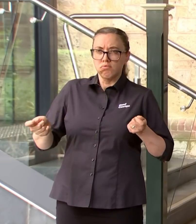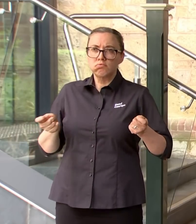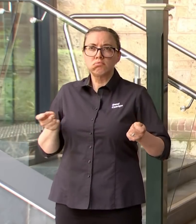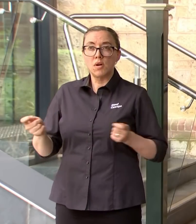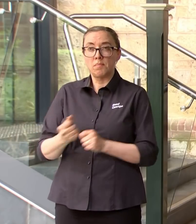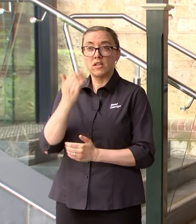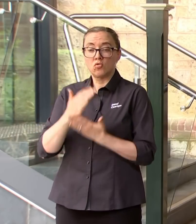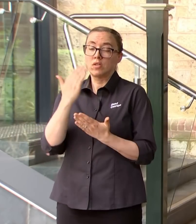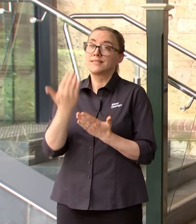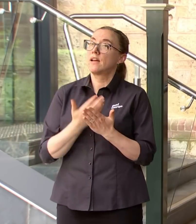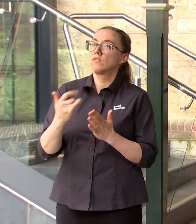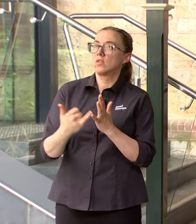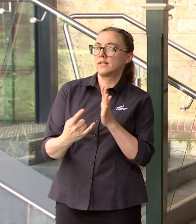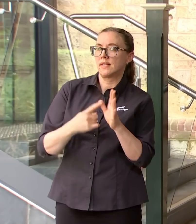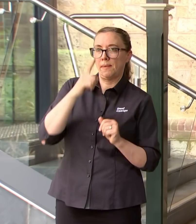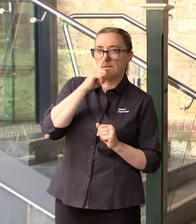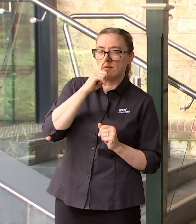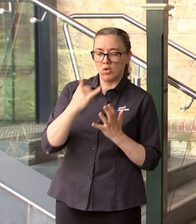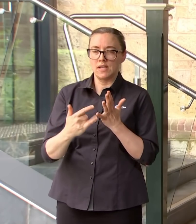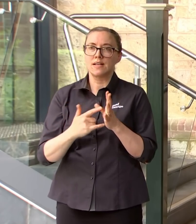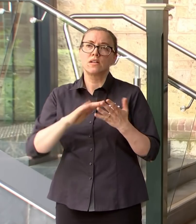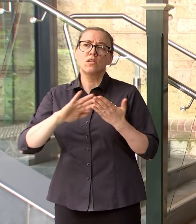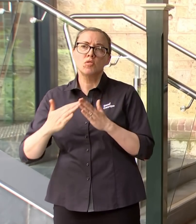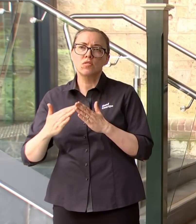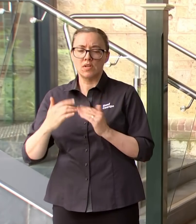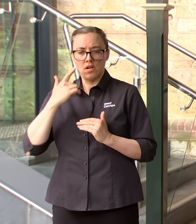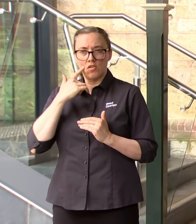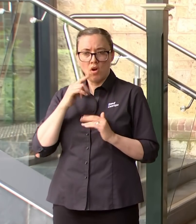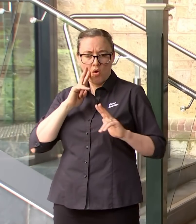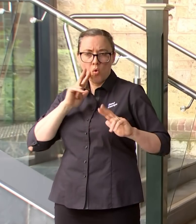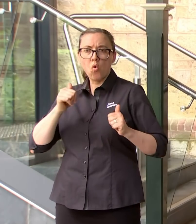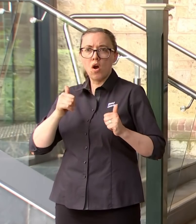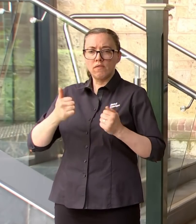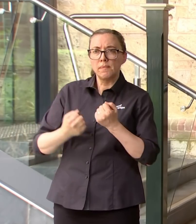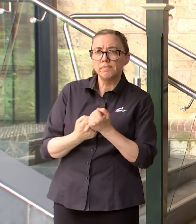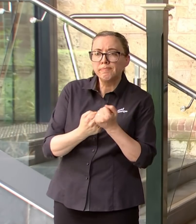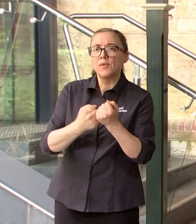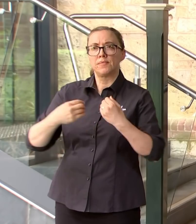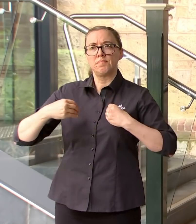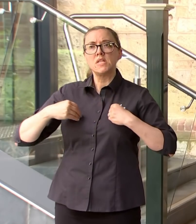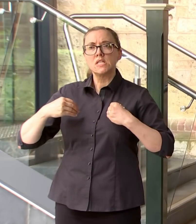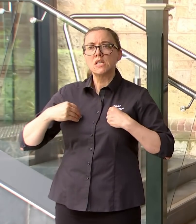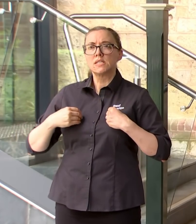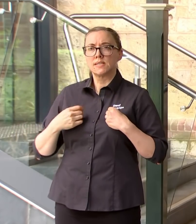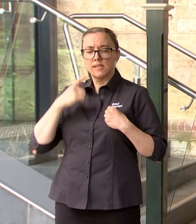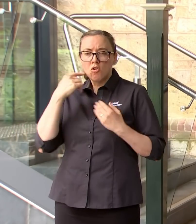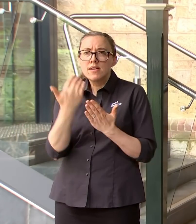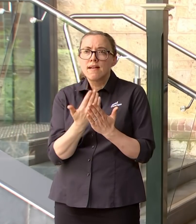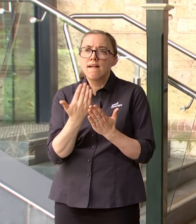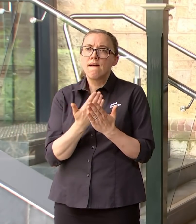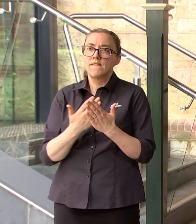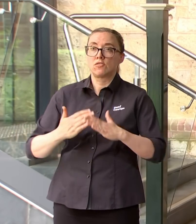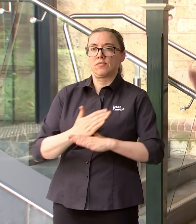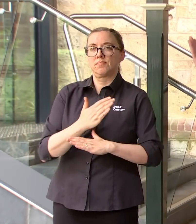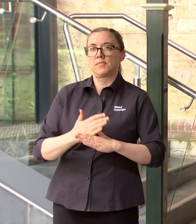supports uh in place to uh protect those uh jobs and industries which are most adversely affect and hopefully come through this as